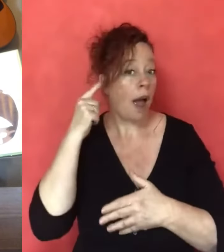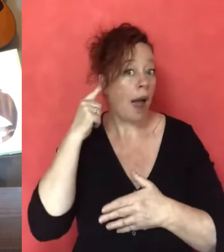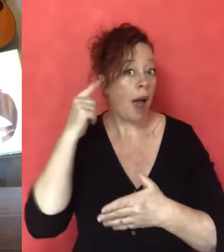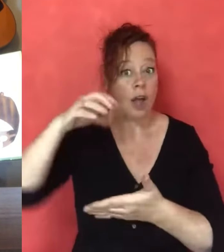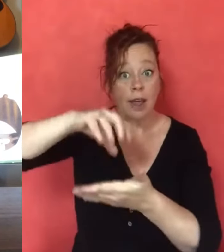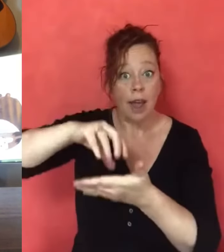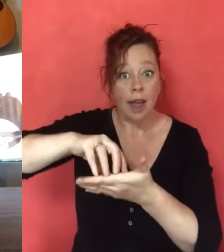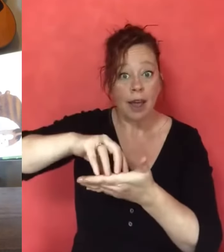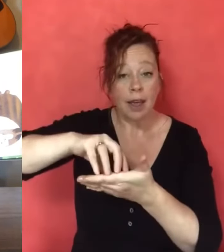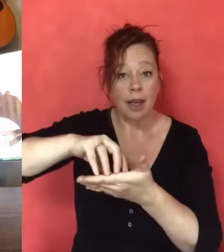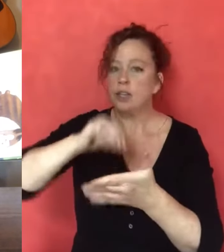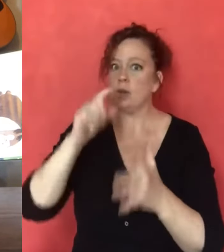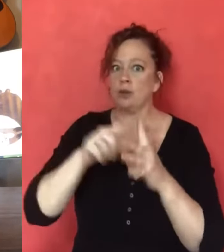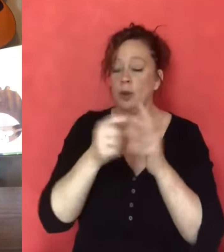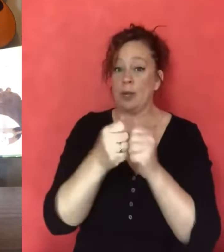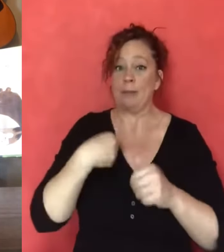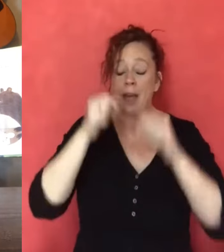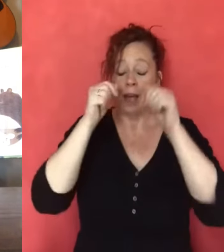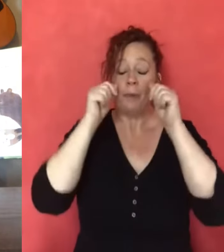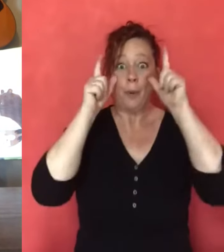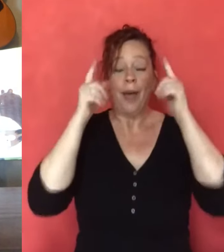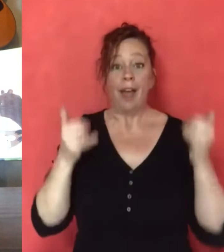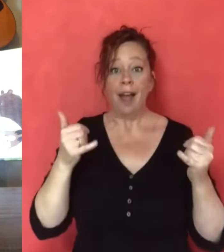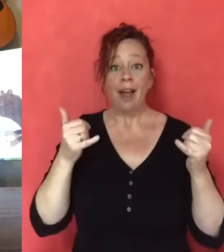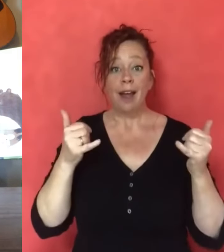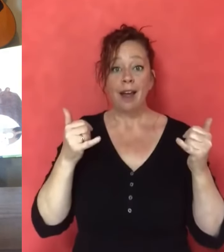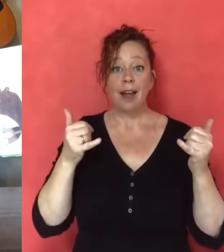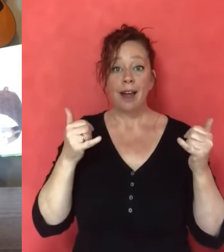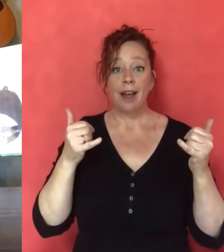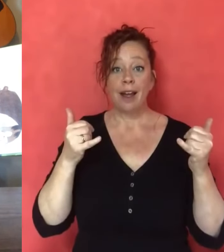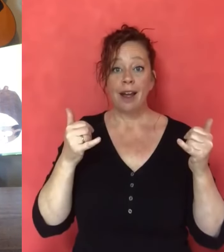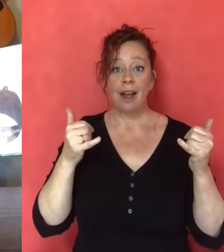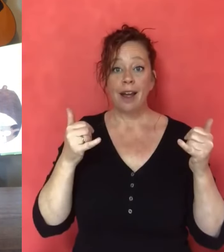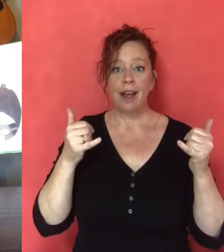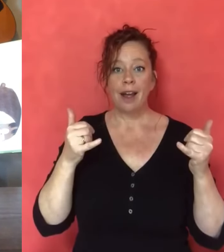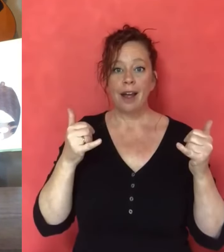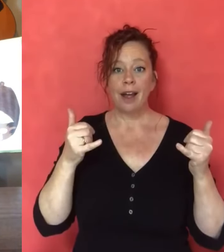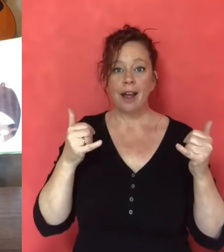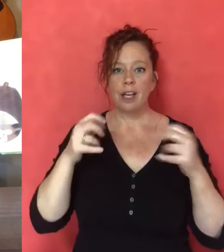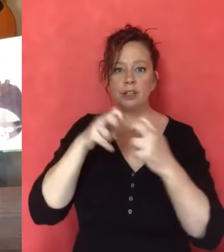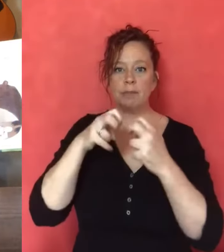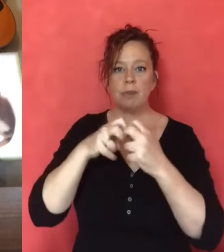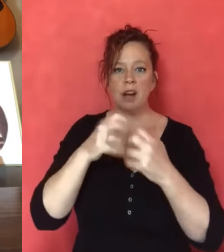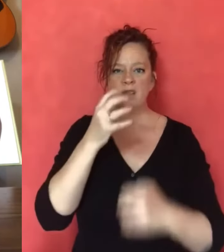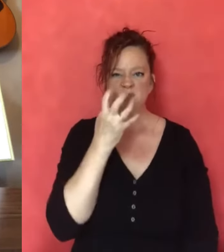Raccoon bolts up. Did I hear cake? Don't start without me. I'm awake!